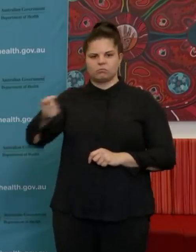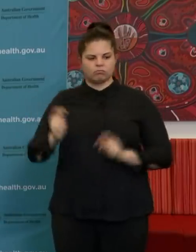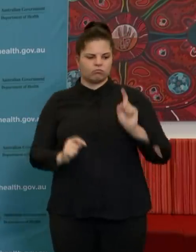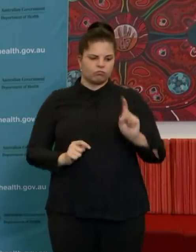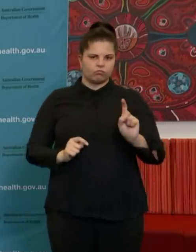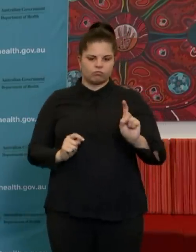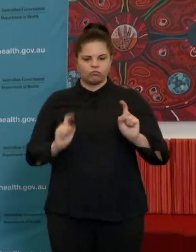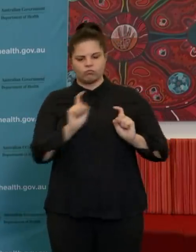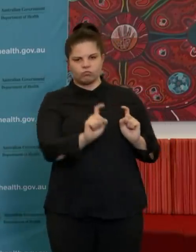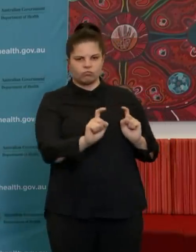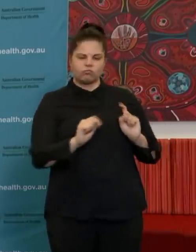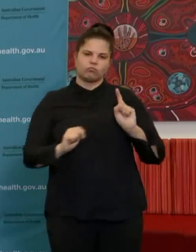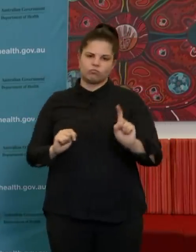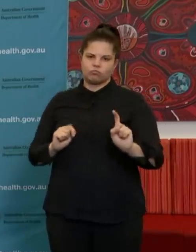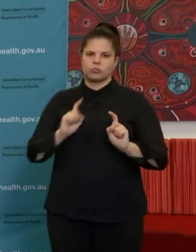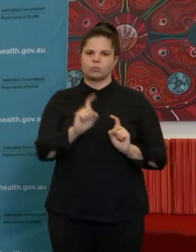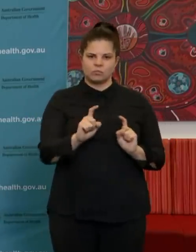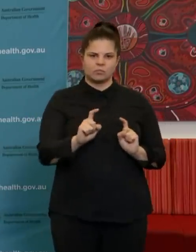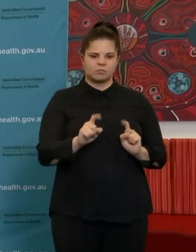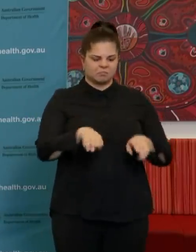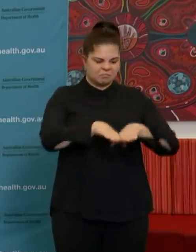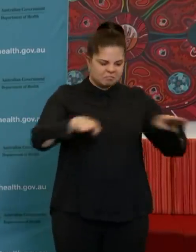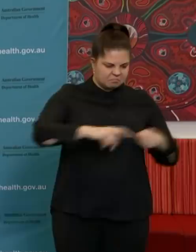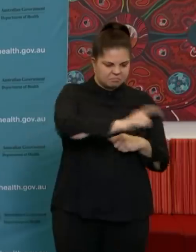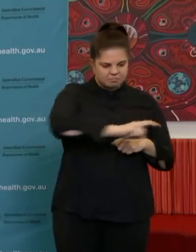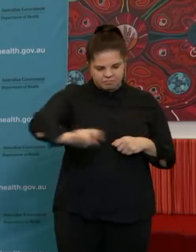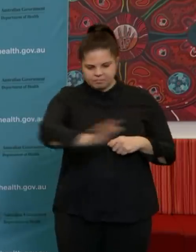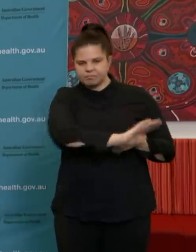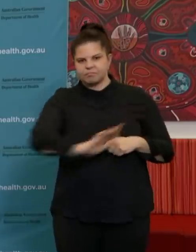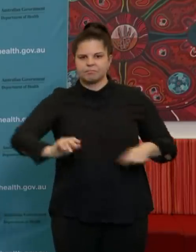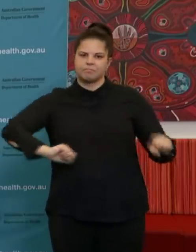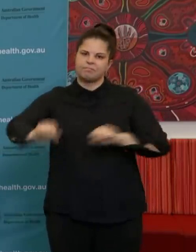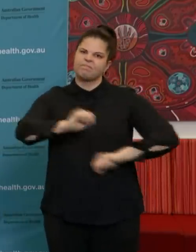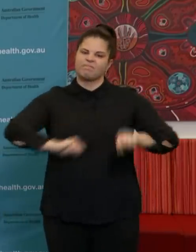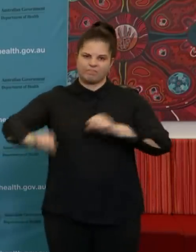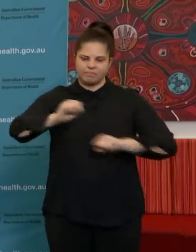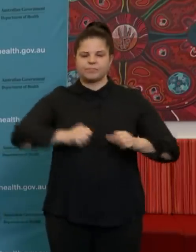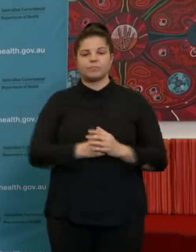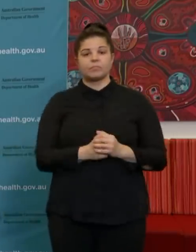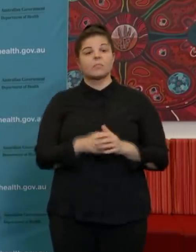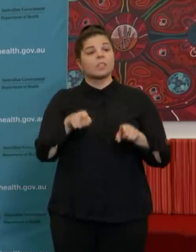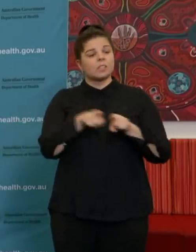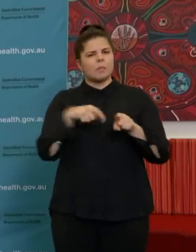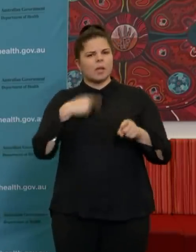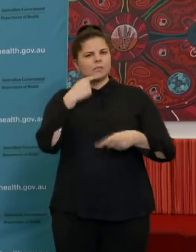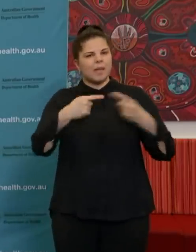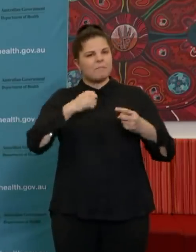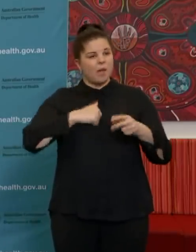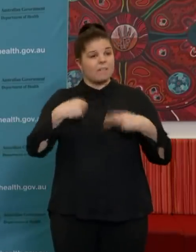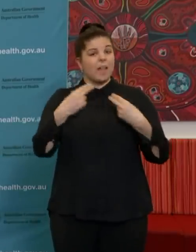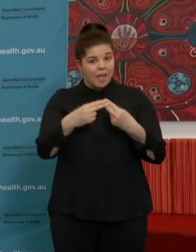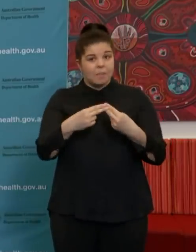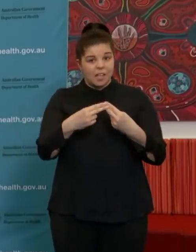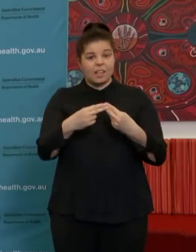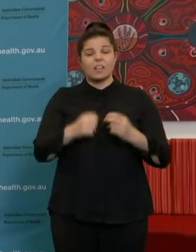use and the like, where, and I'd say the same as I was talking about my family in relation to the way that people are